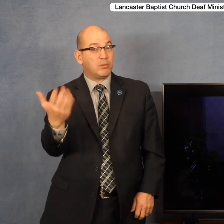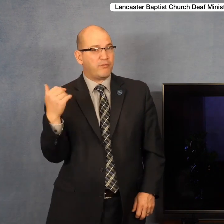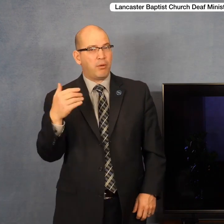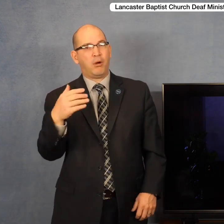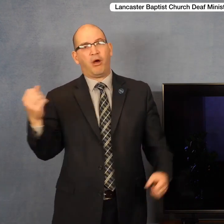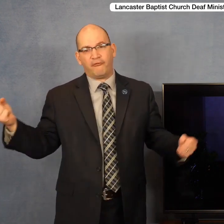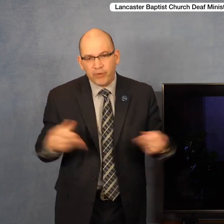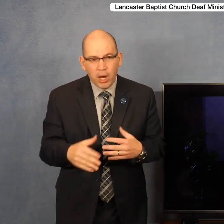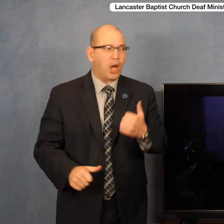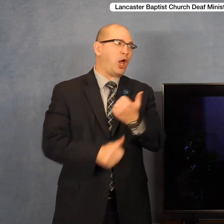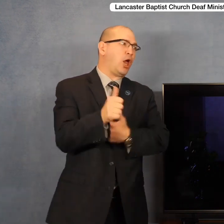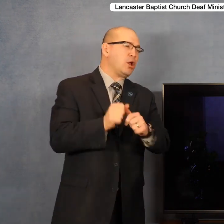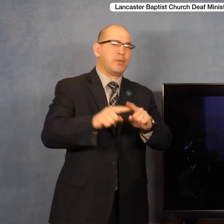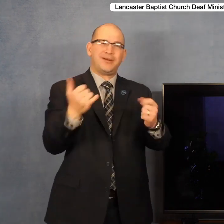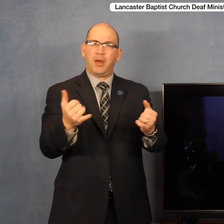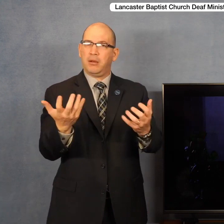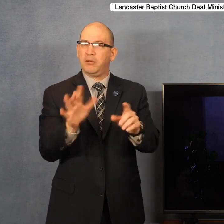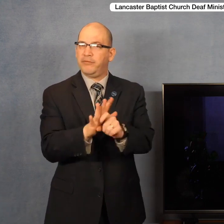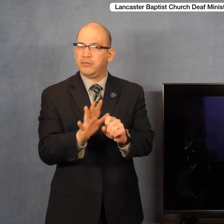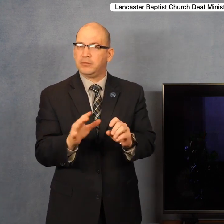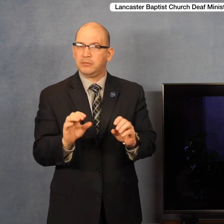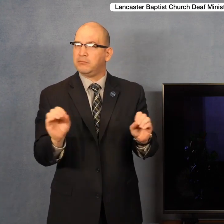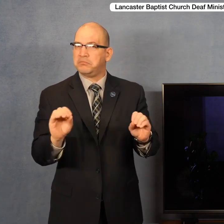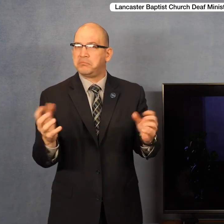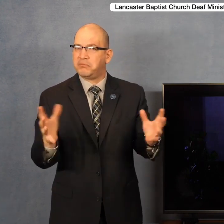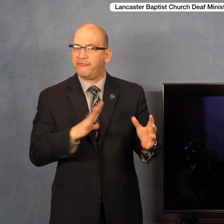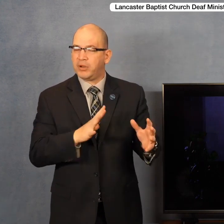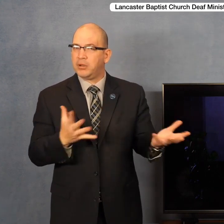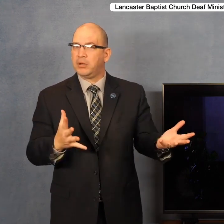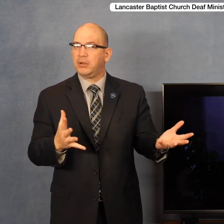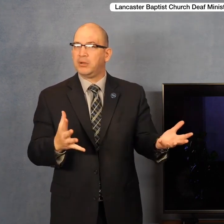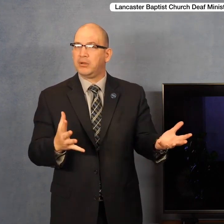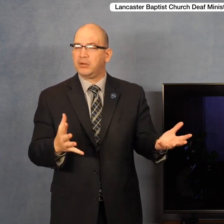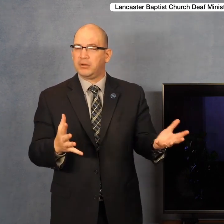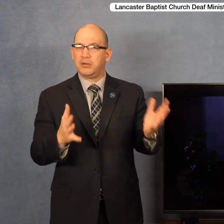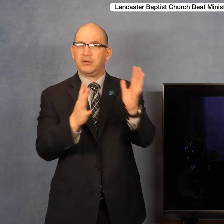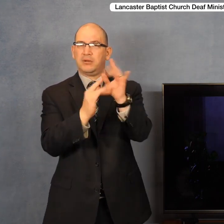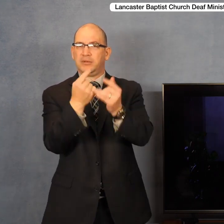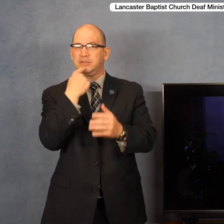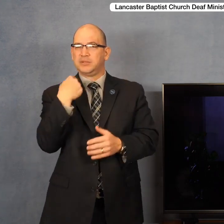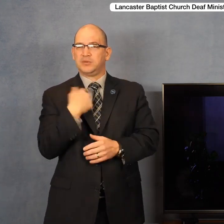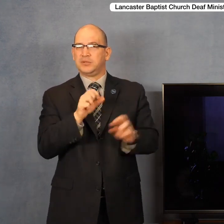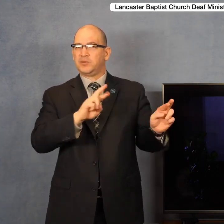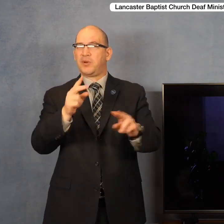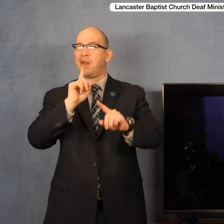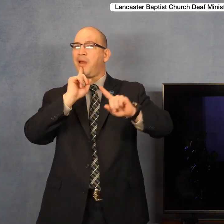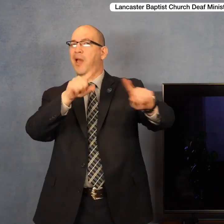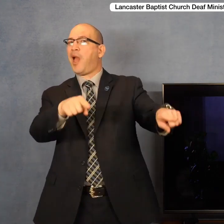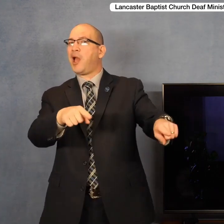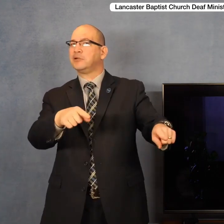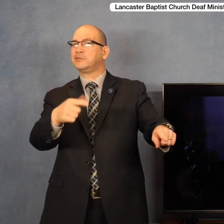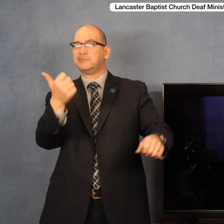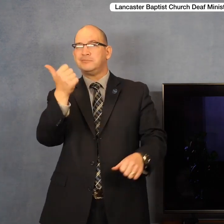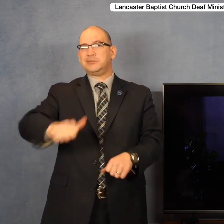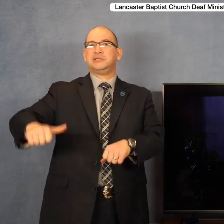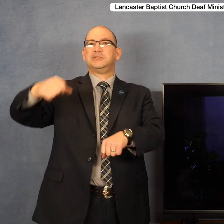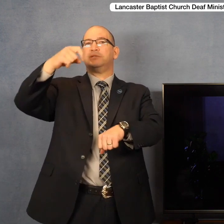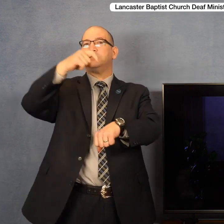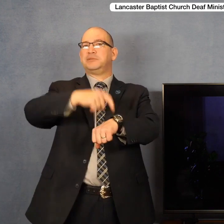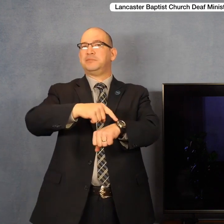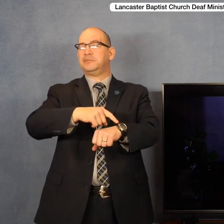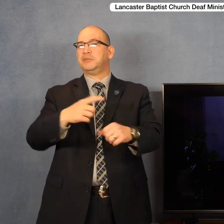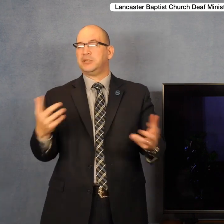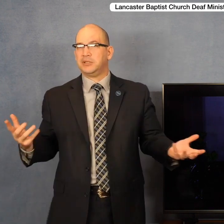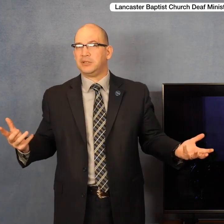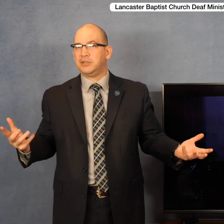about life. The Bible says we need to be ready always to give an answer to everyone that asketh a reason of the hope that is within us.